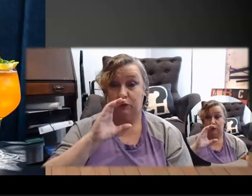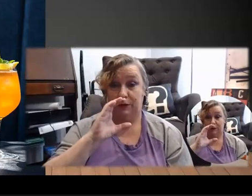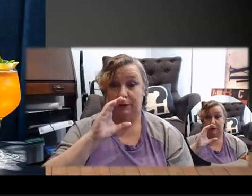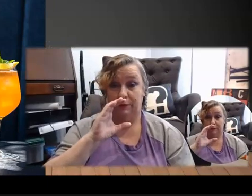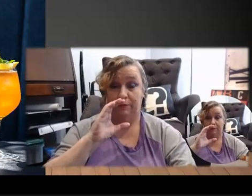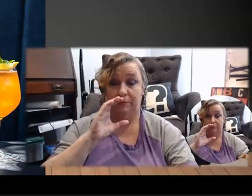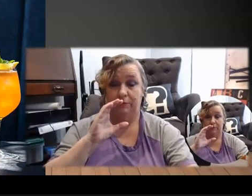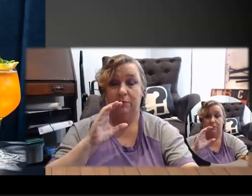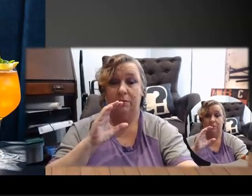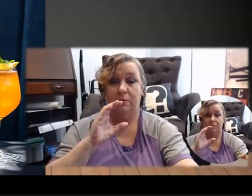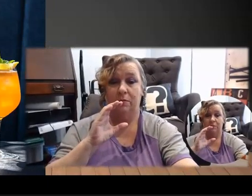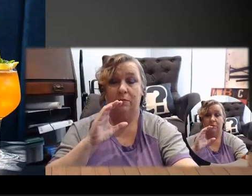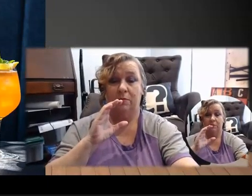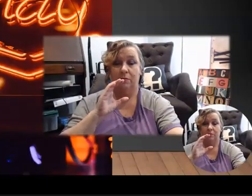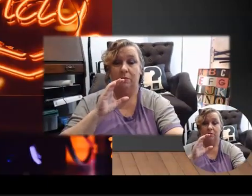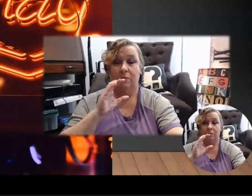Drink.